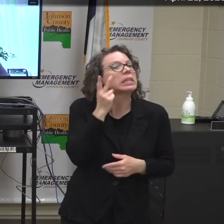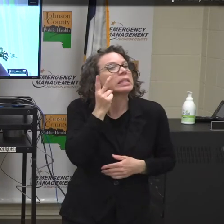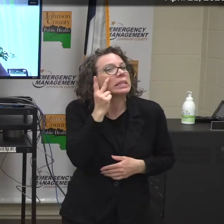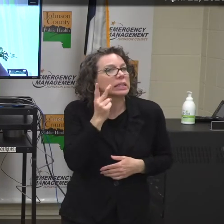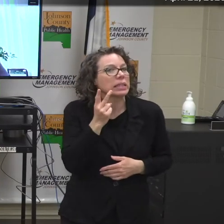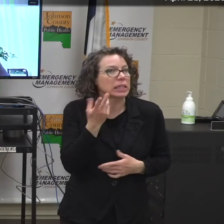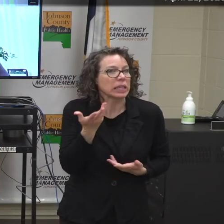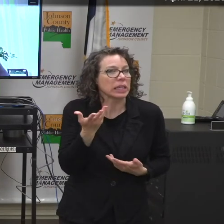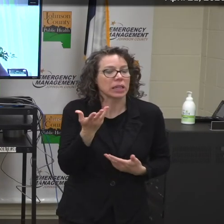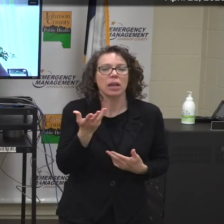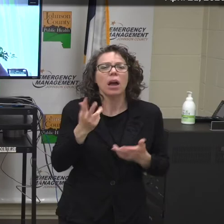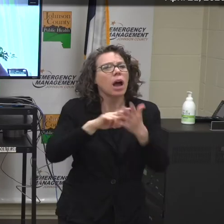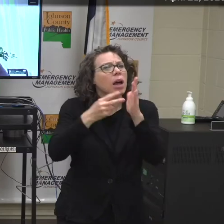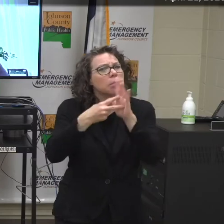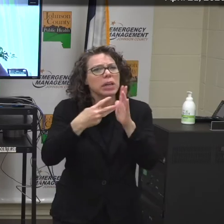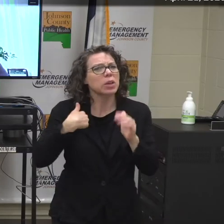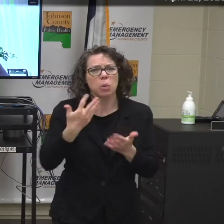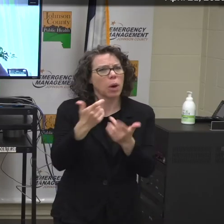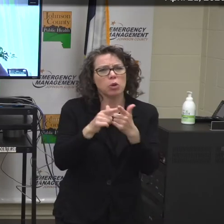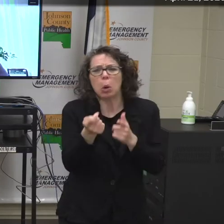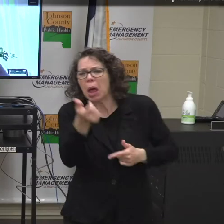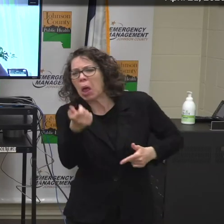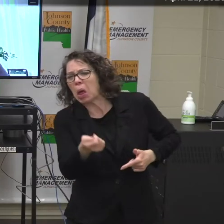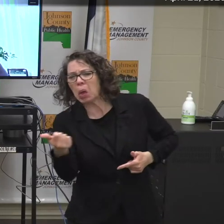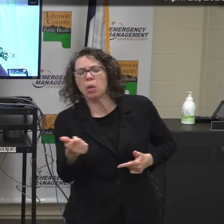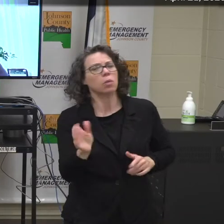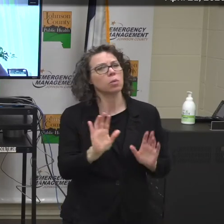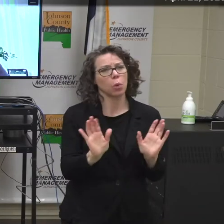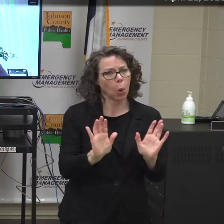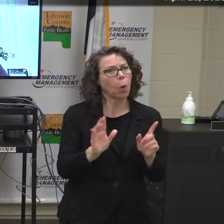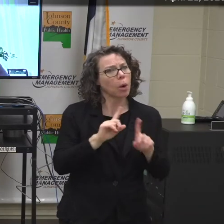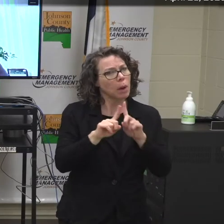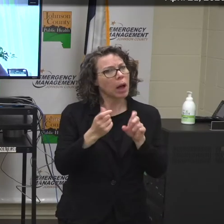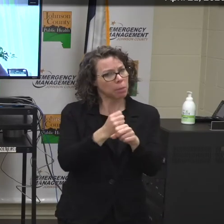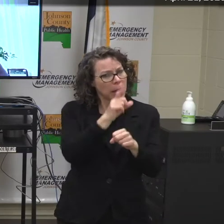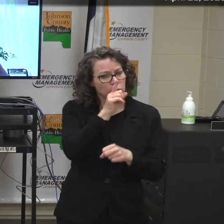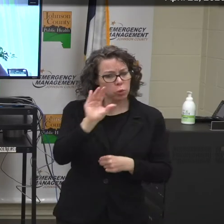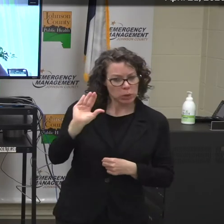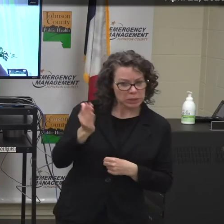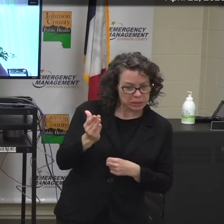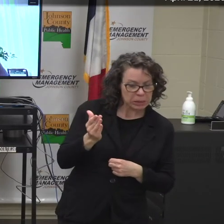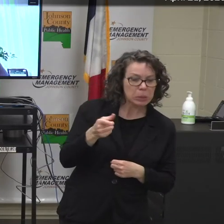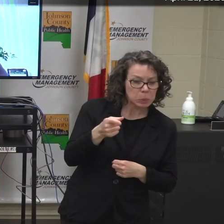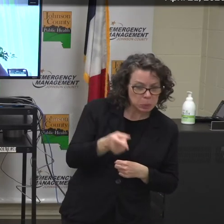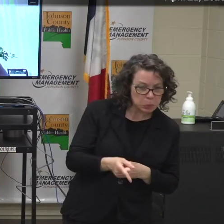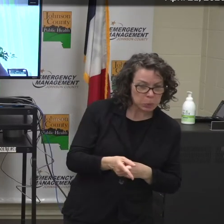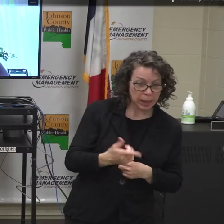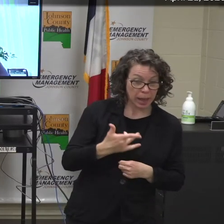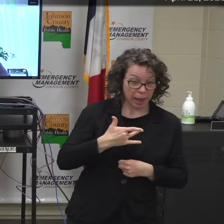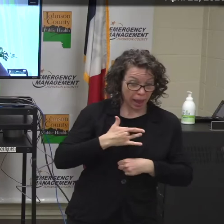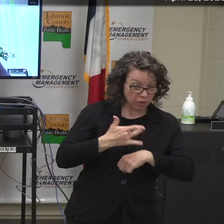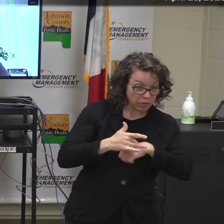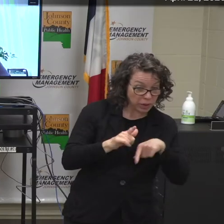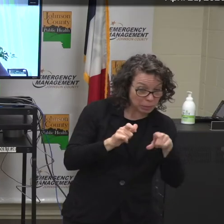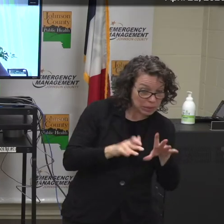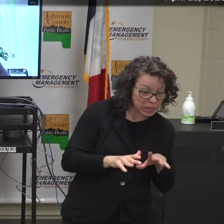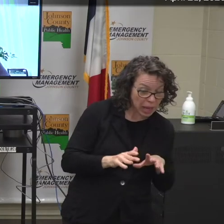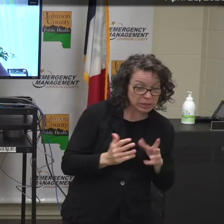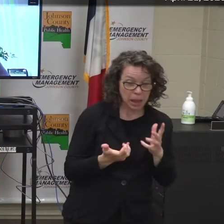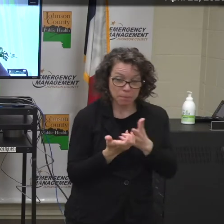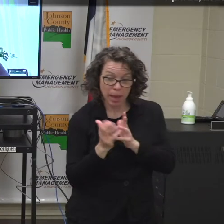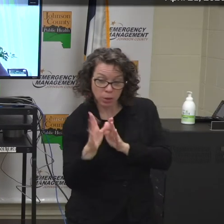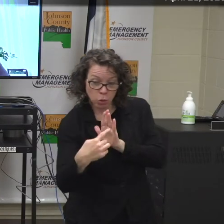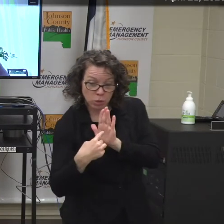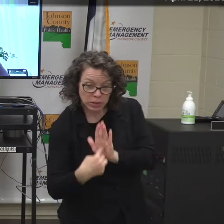not that you are deliberately excluding people from having the test, but it is the availability of tests. We only